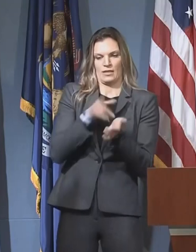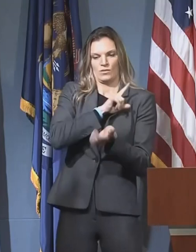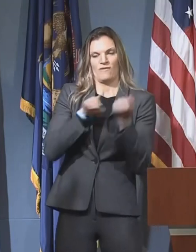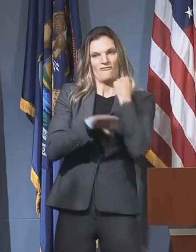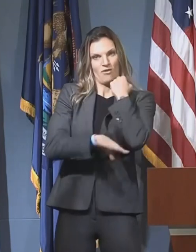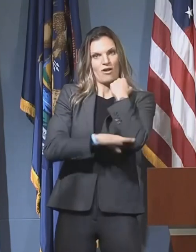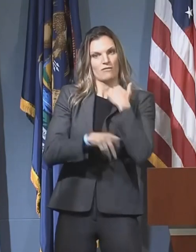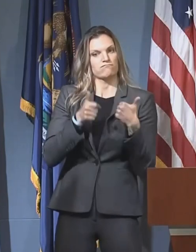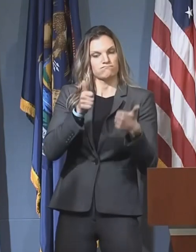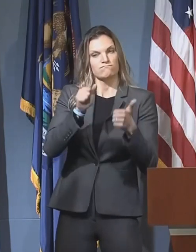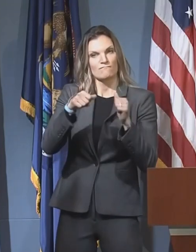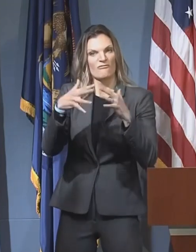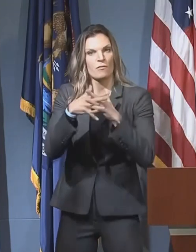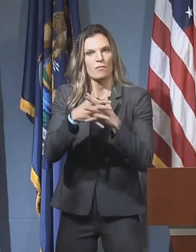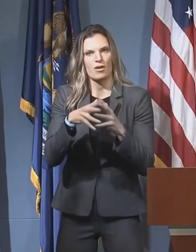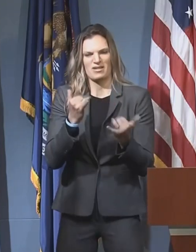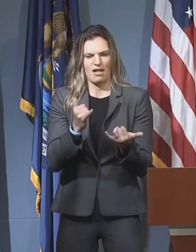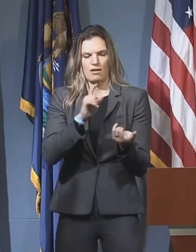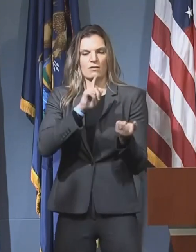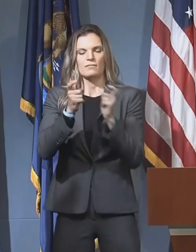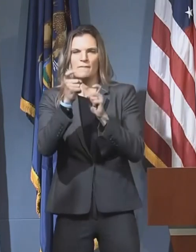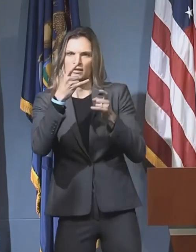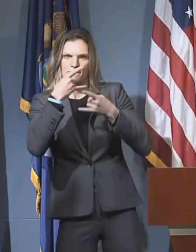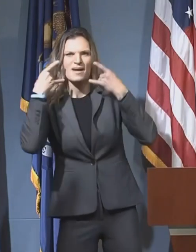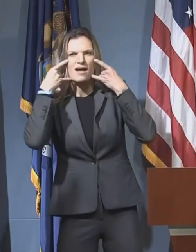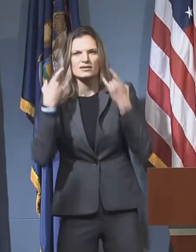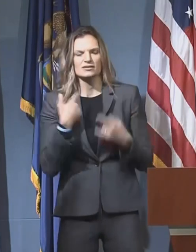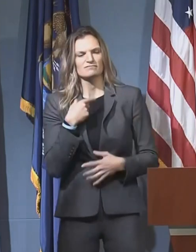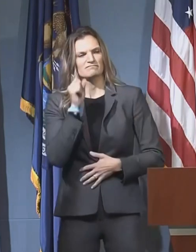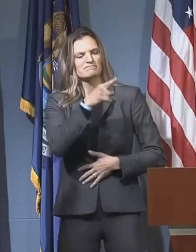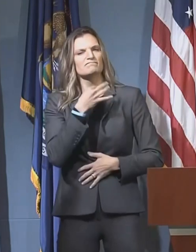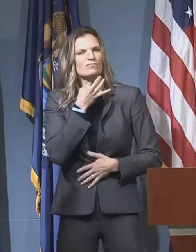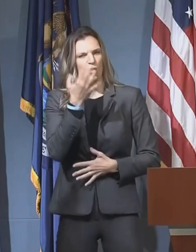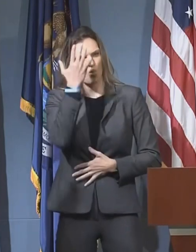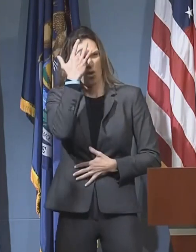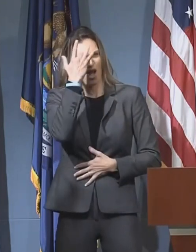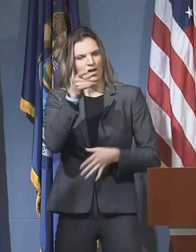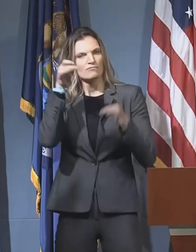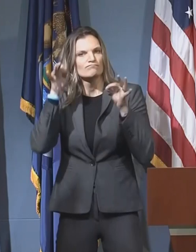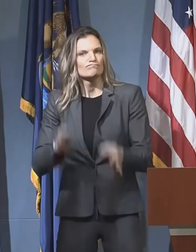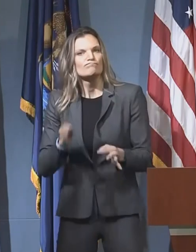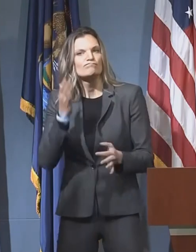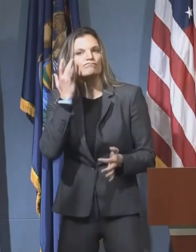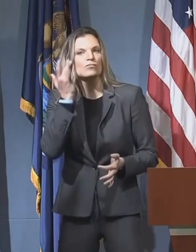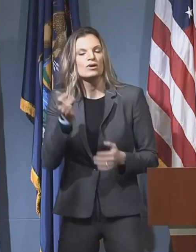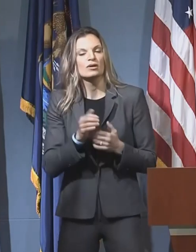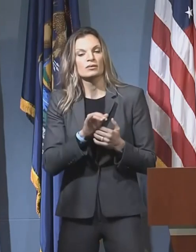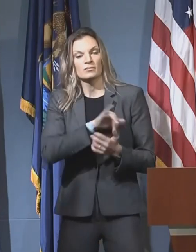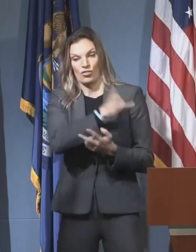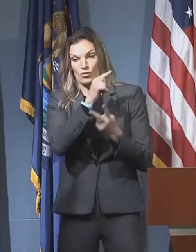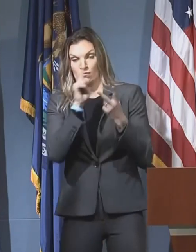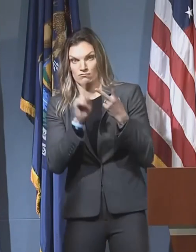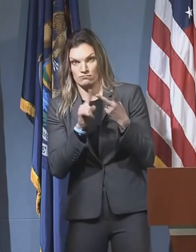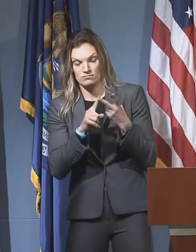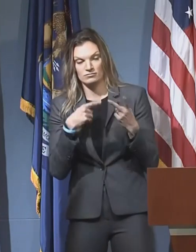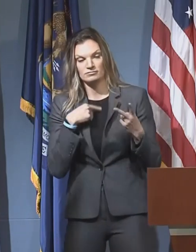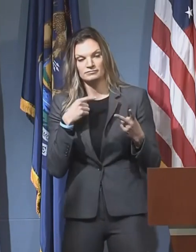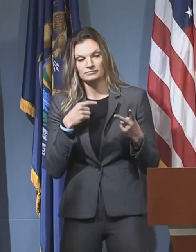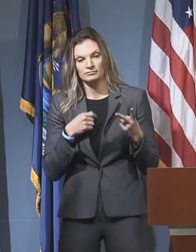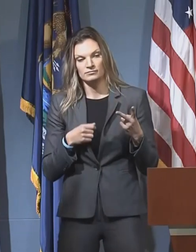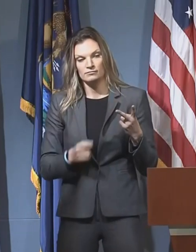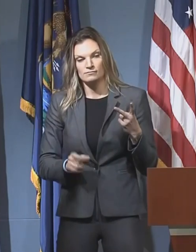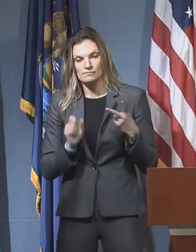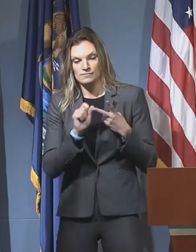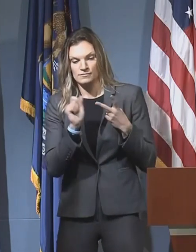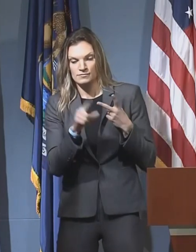contact sports like football. What prompted you to make that decision yesterday? And as a second question, is it possible that we could